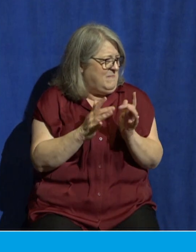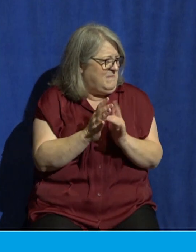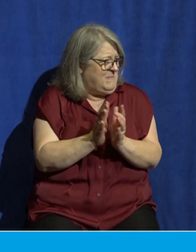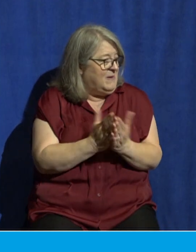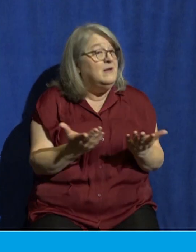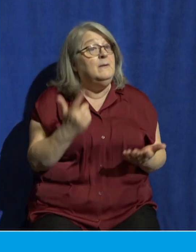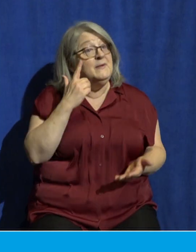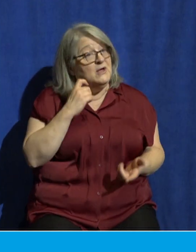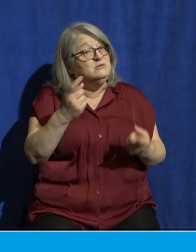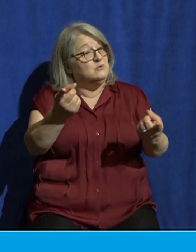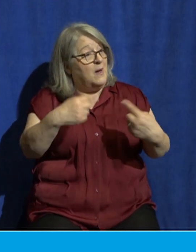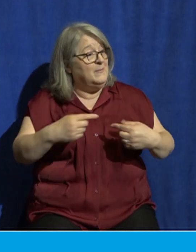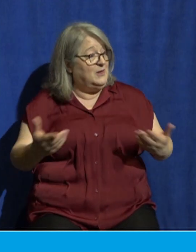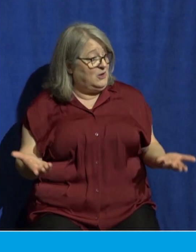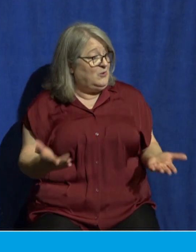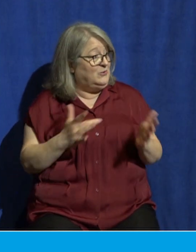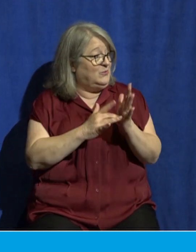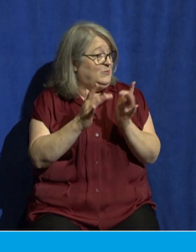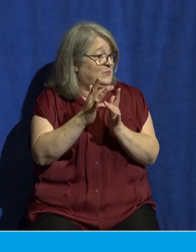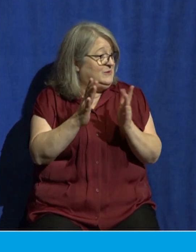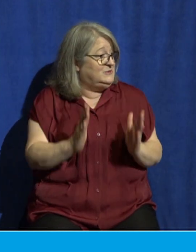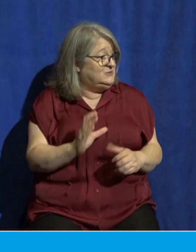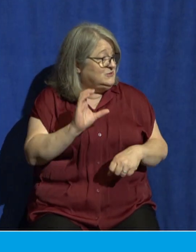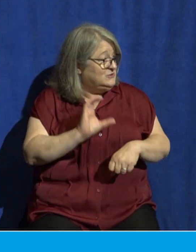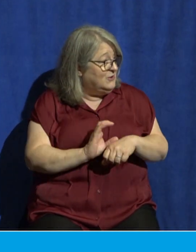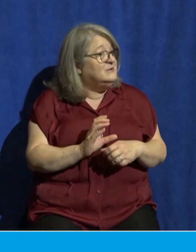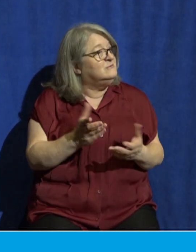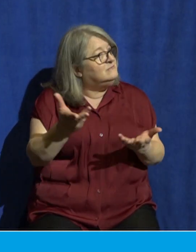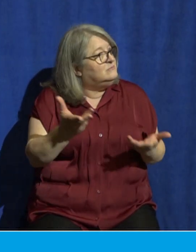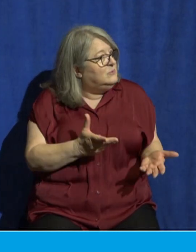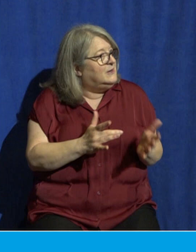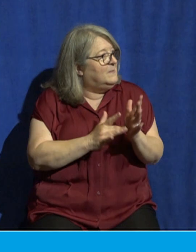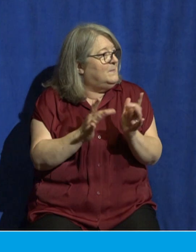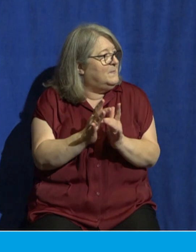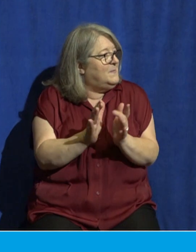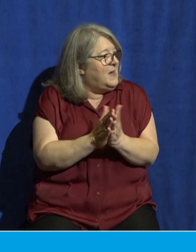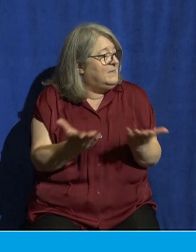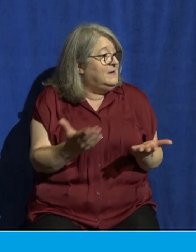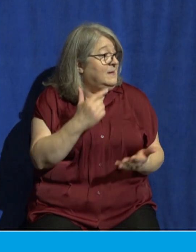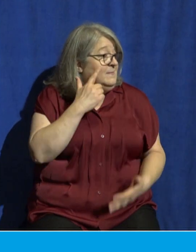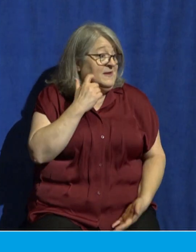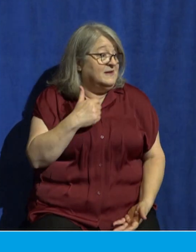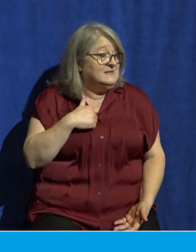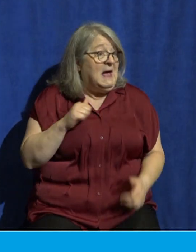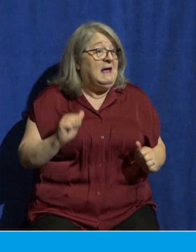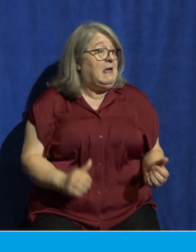the Bible. And here's why it's important for you to have it in front of you because I can put anything I want up on the screen.